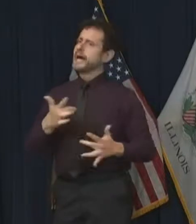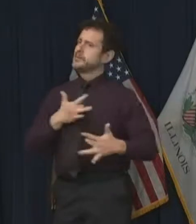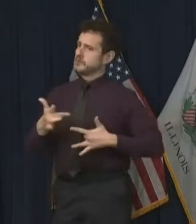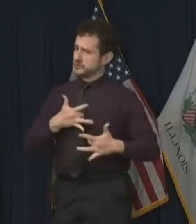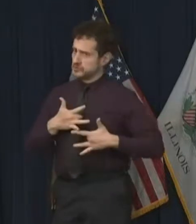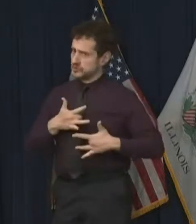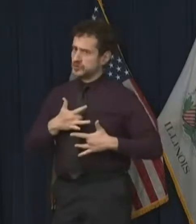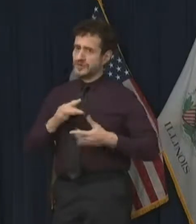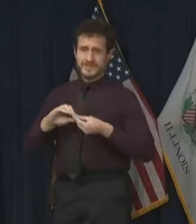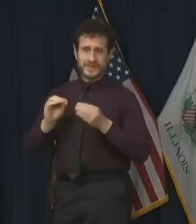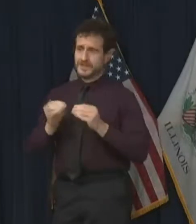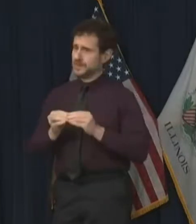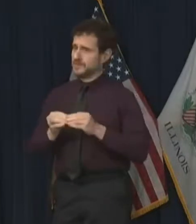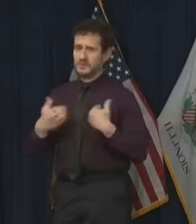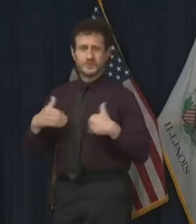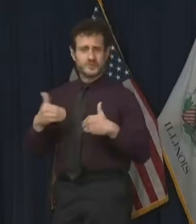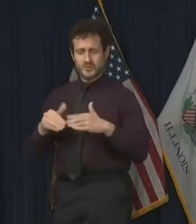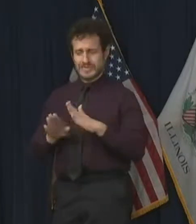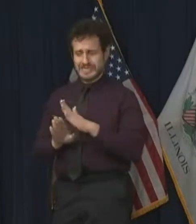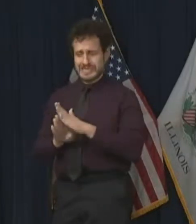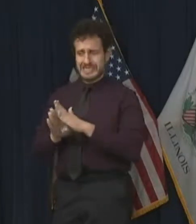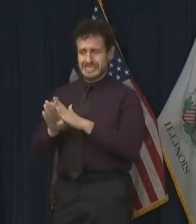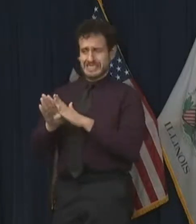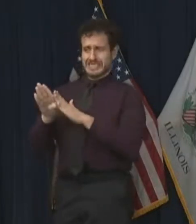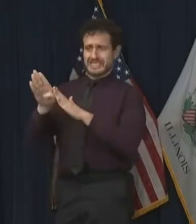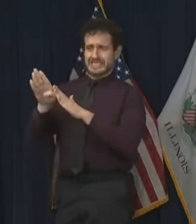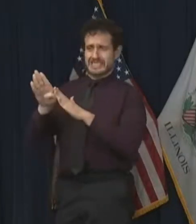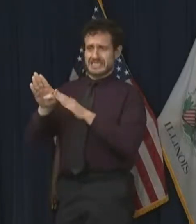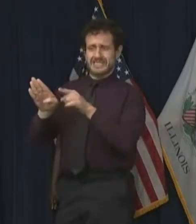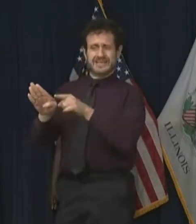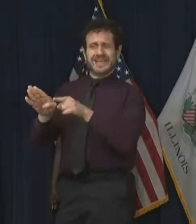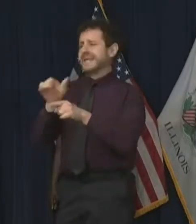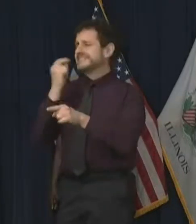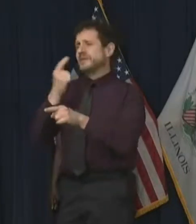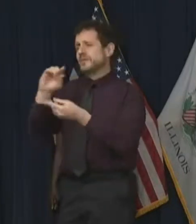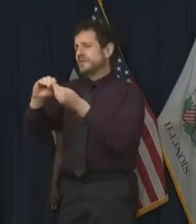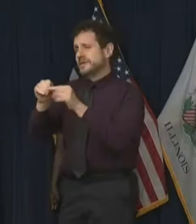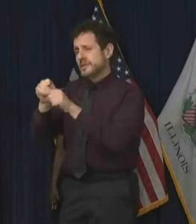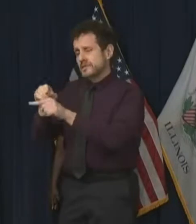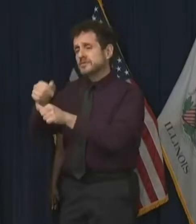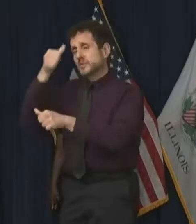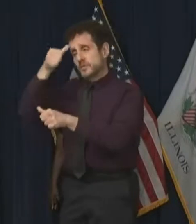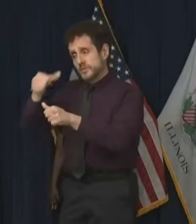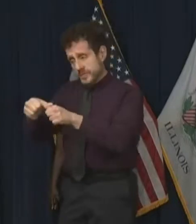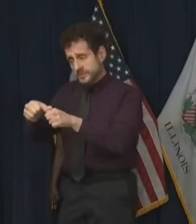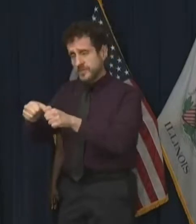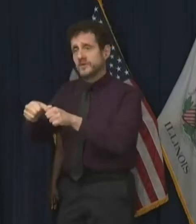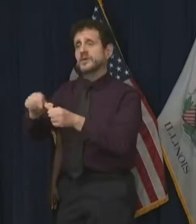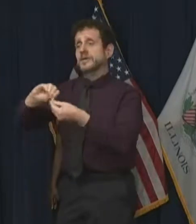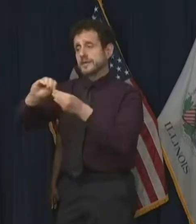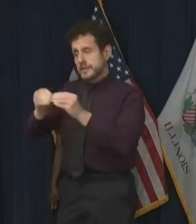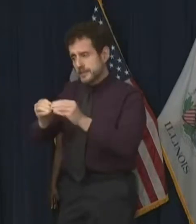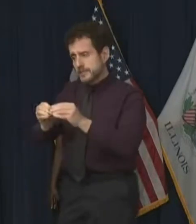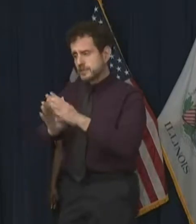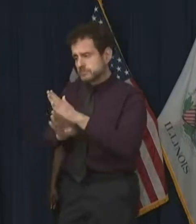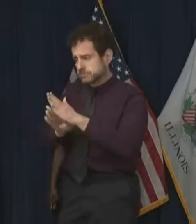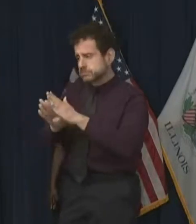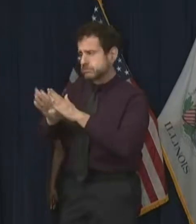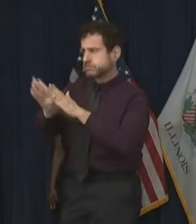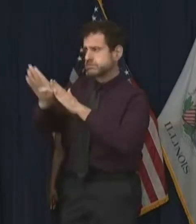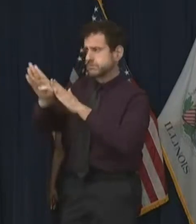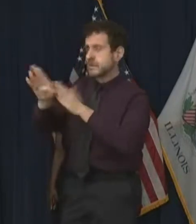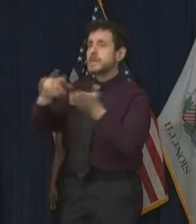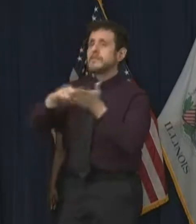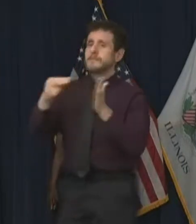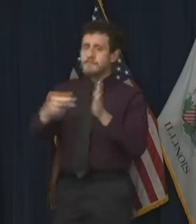numbers are going, and I'm not concerned about numbers just for numbers' sake. Remember that numbers increasing actually represents